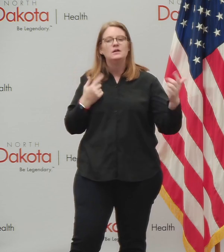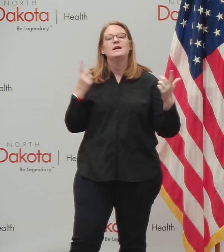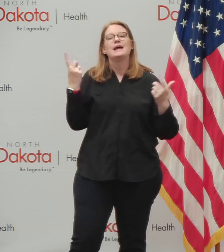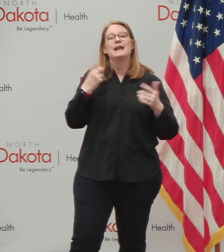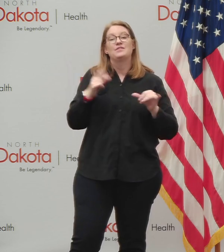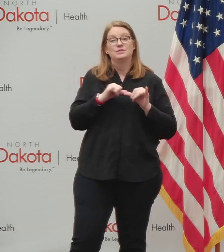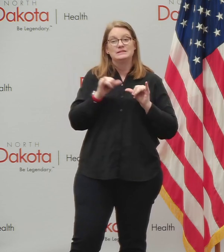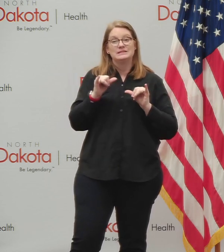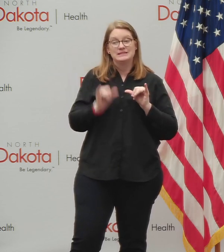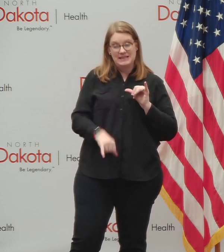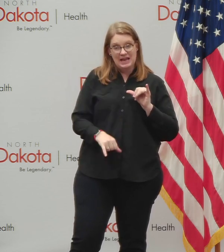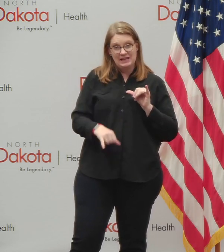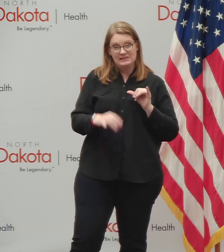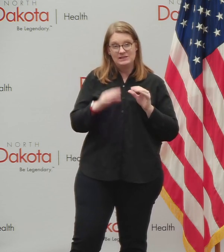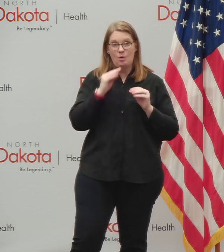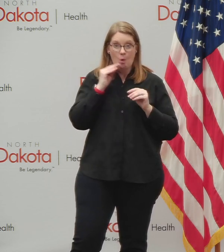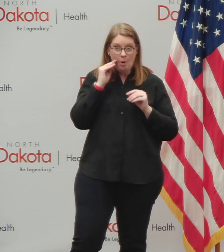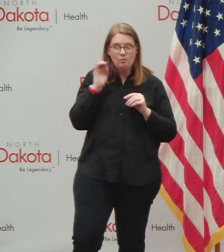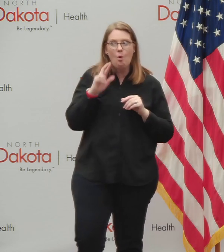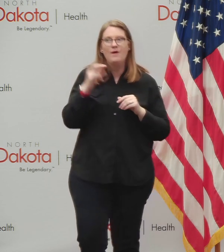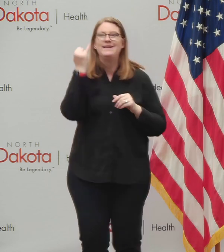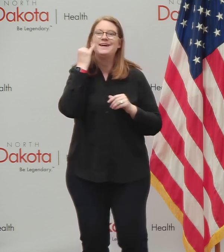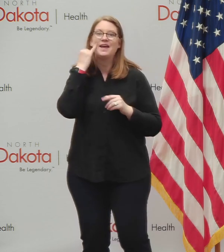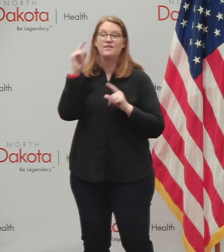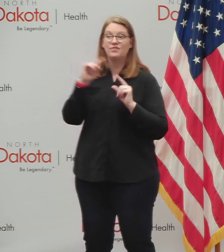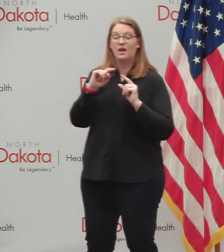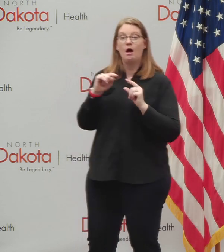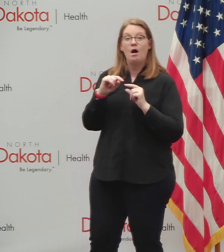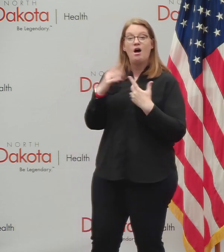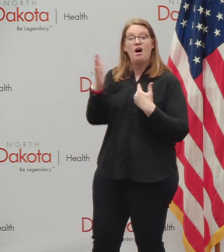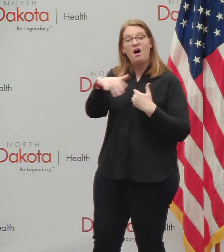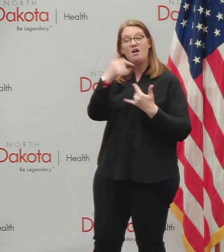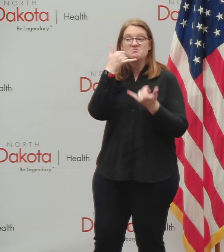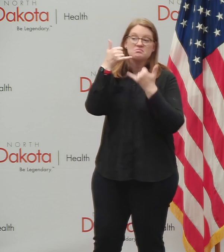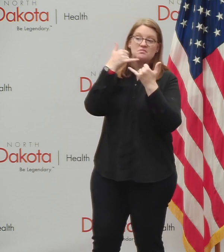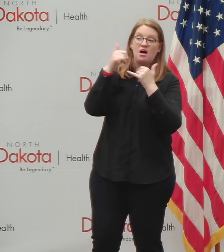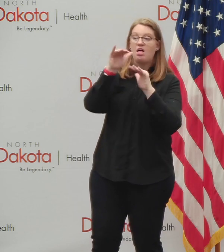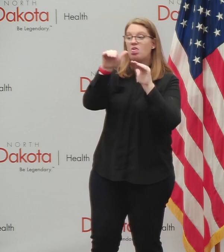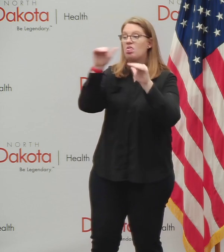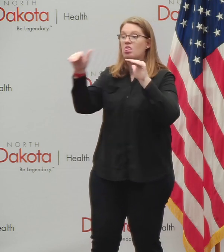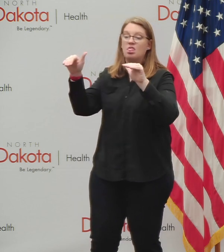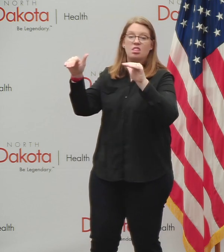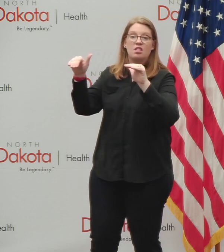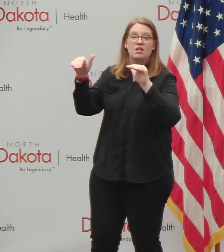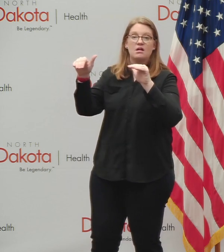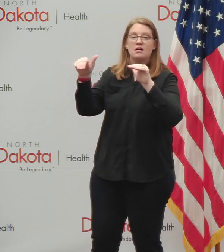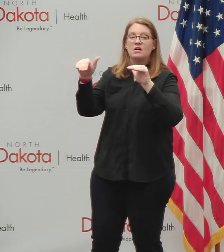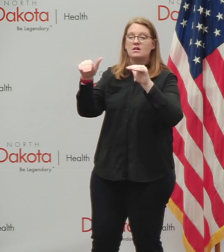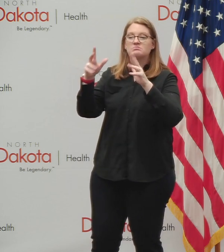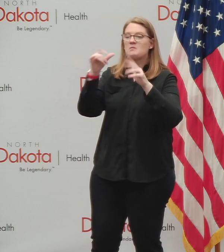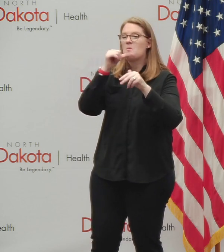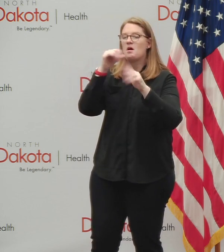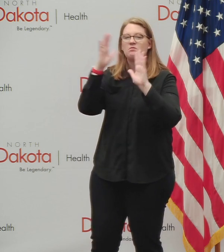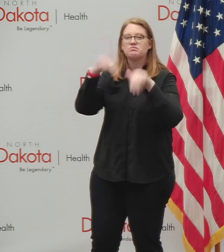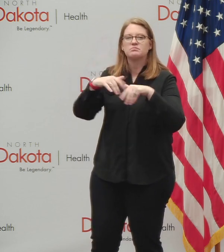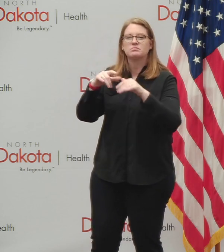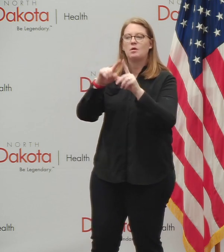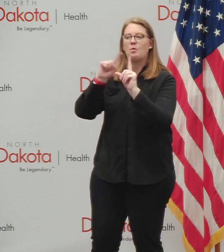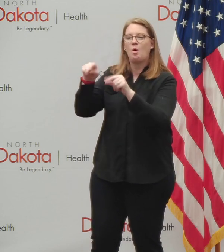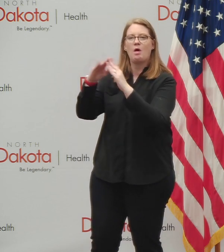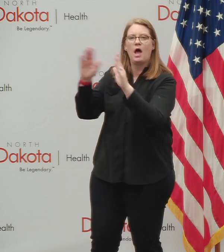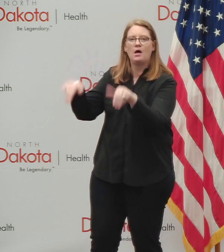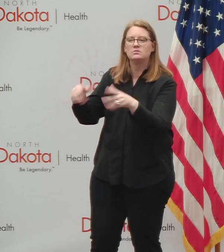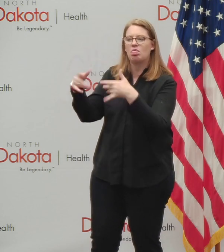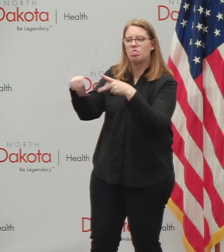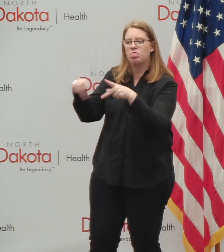to gather at house parties or private social gatherings, uh, if you do that, then we're just, we're just moving the maskless transmission moment to another